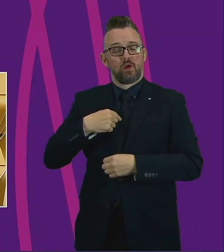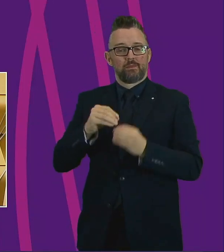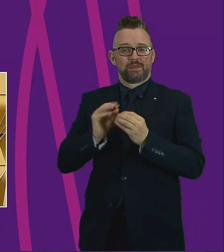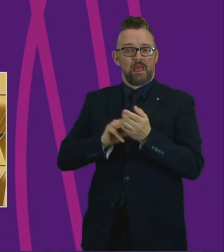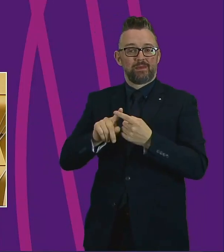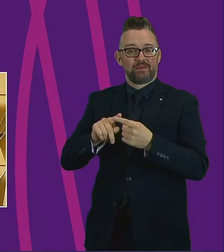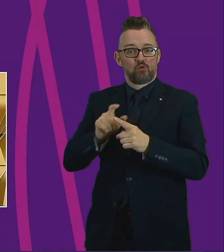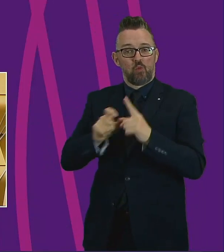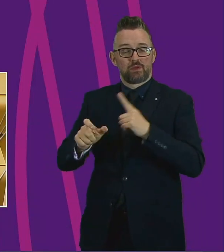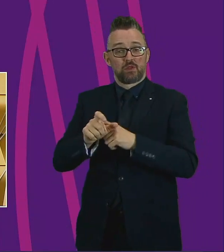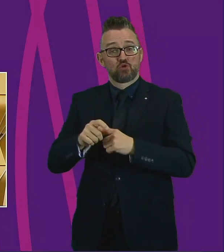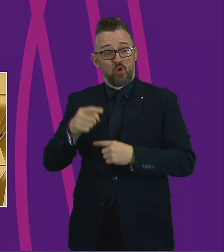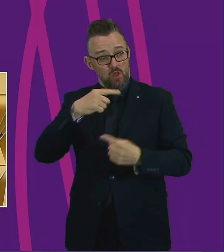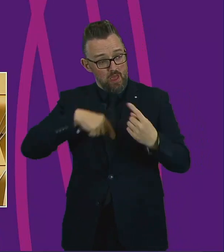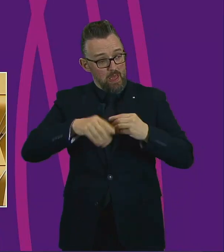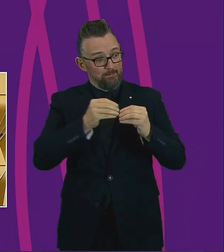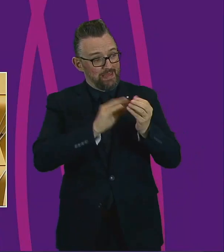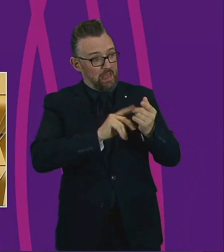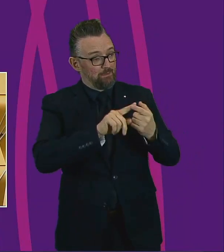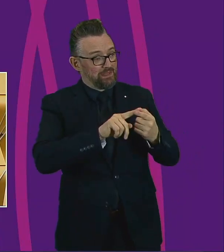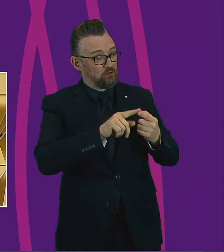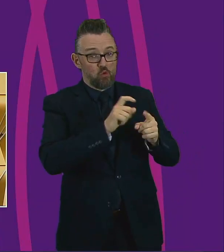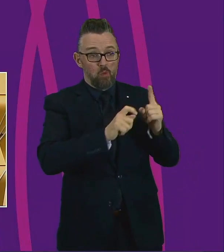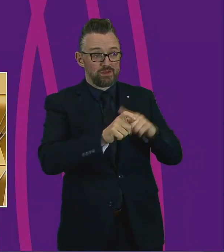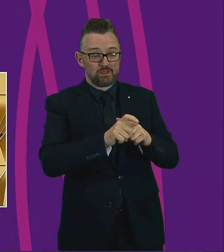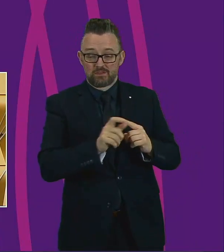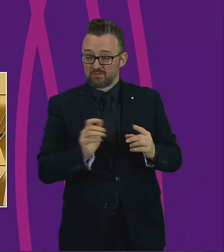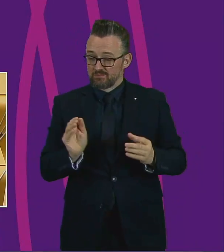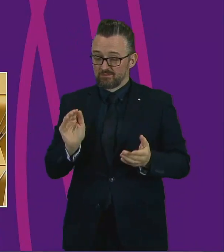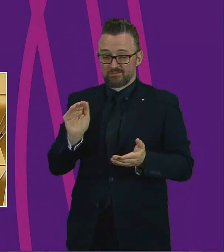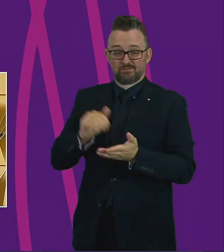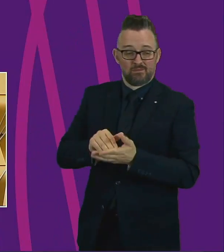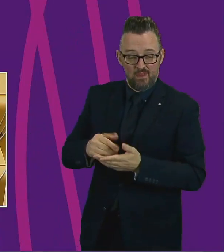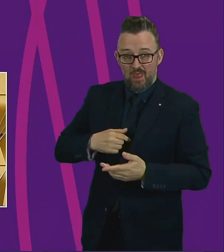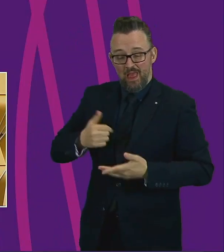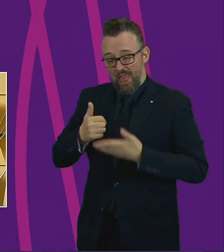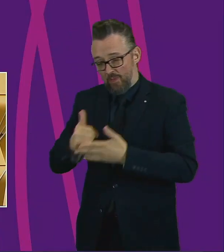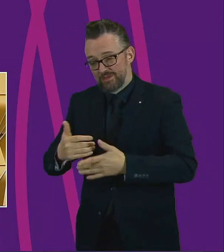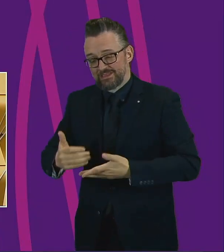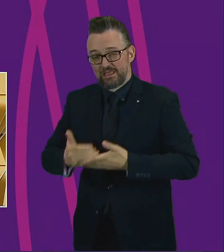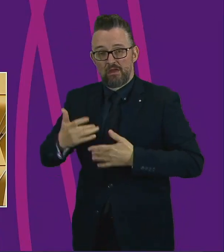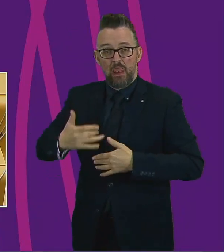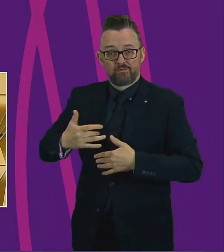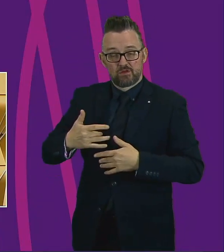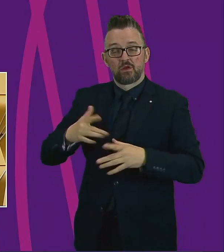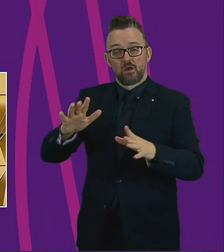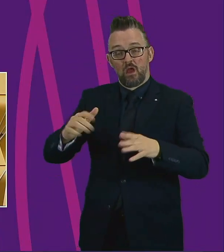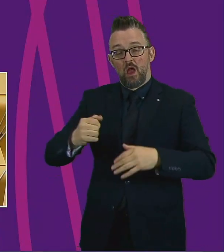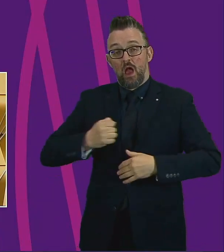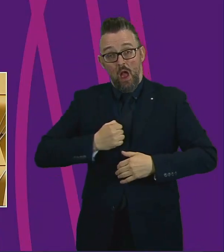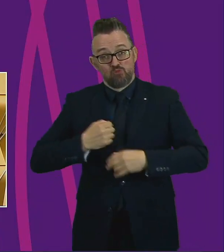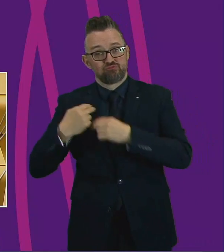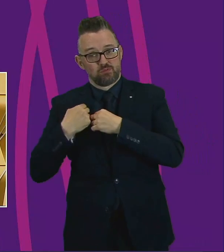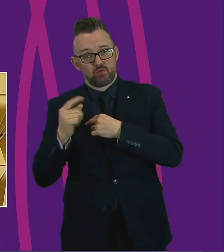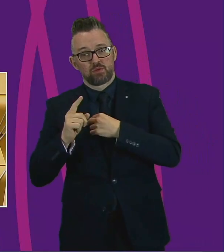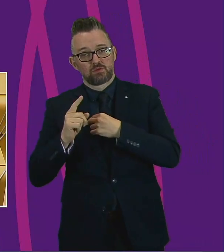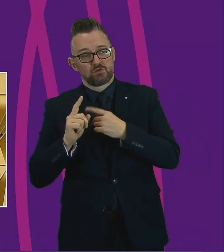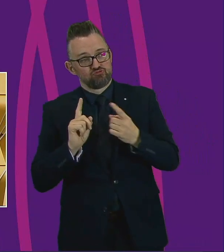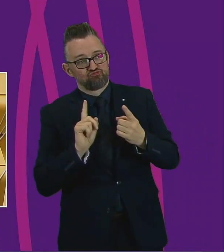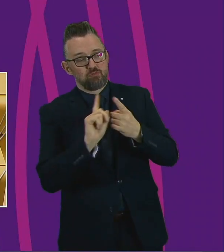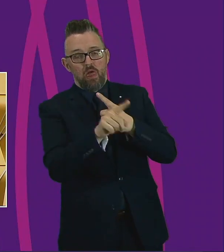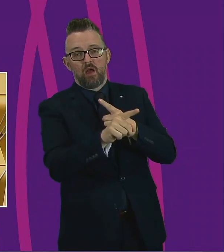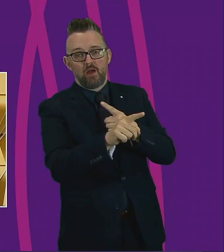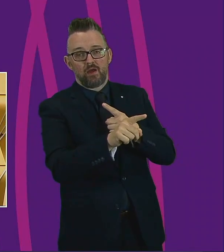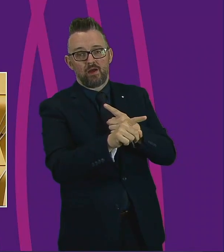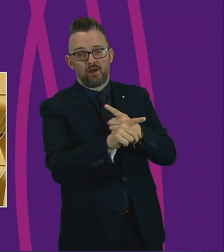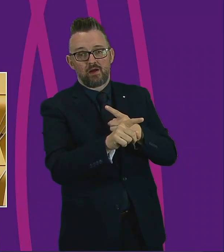to try and save lives in this country, then we owe it to them to adequately respond to this crisis, but also adequately